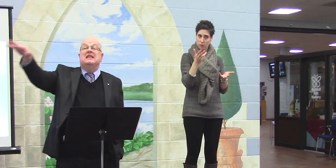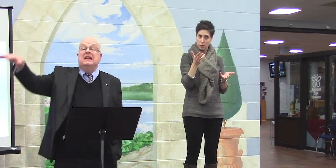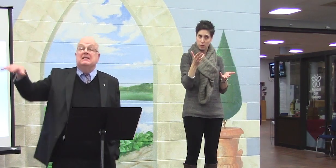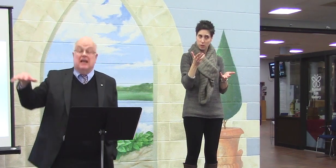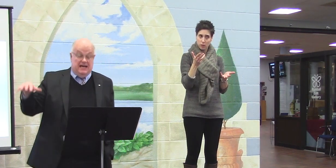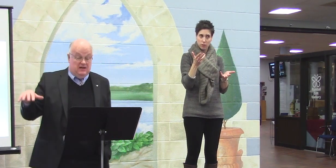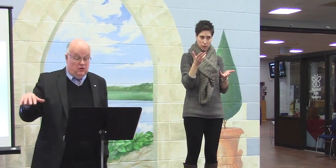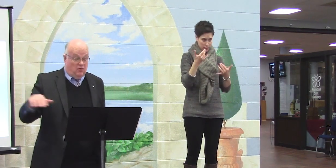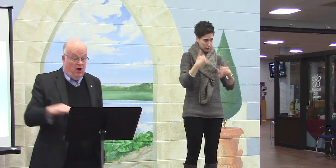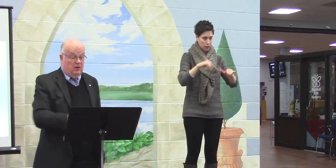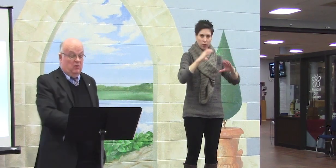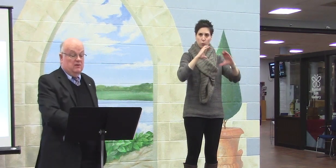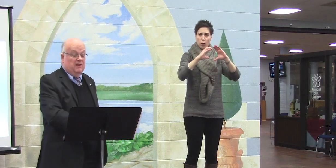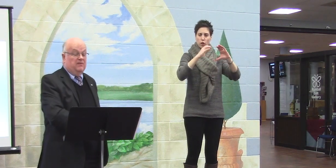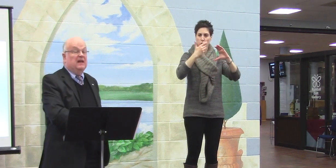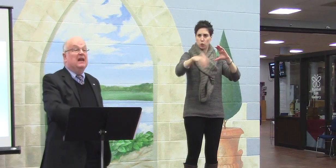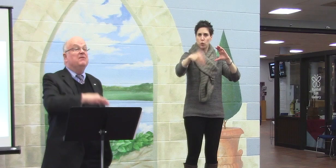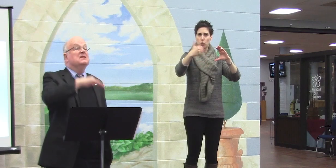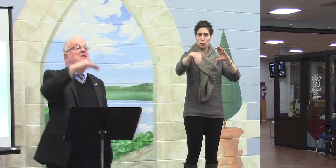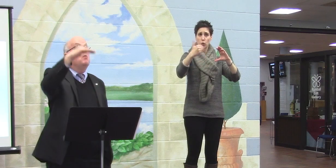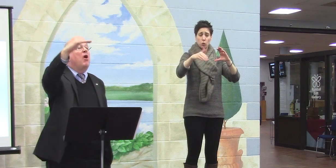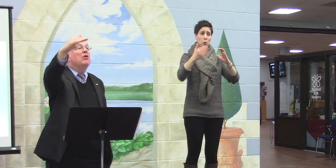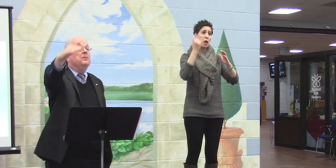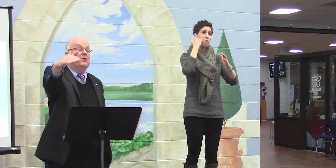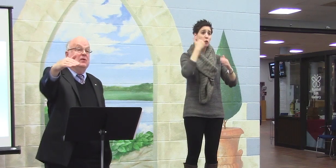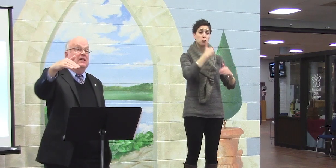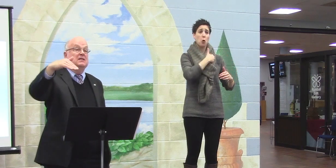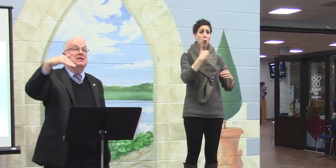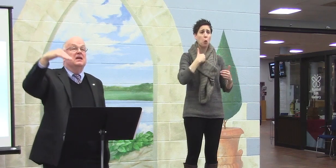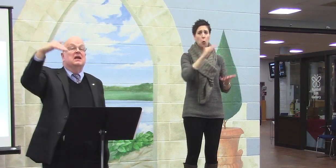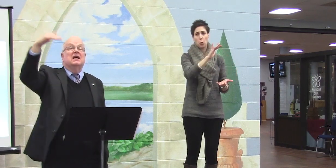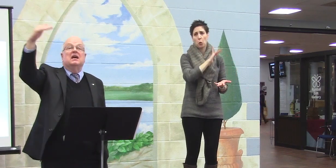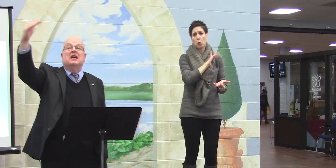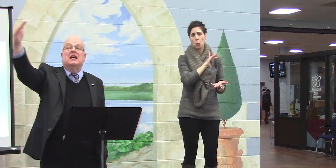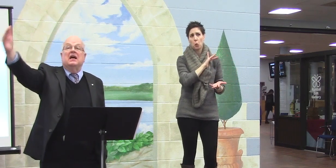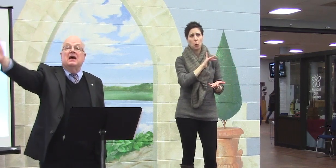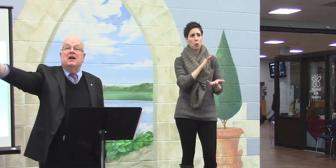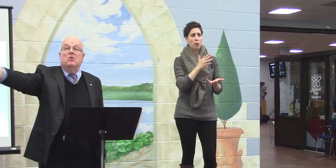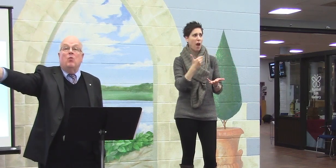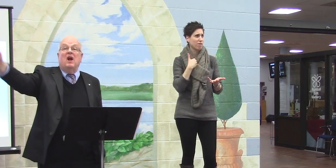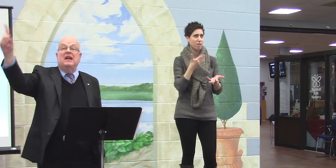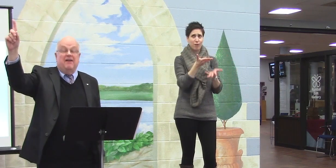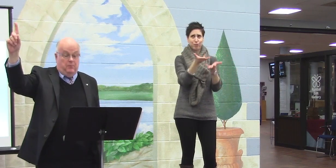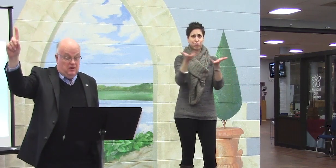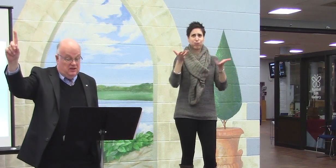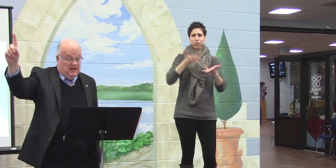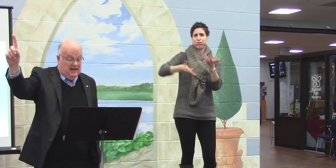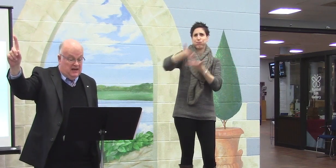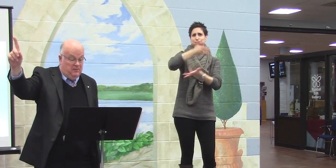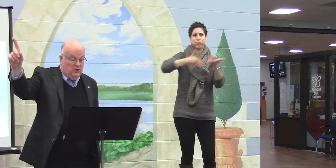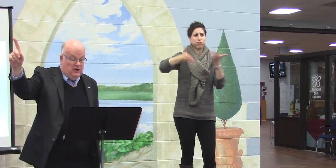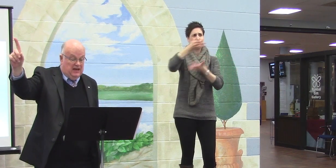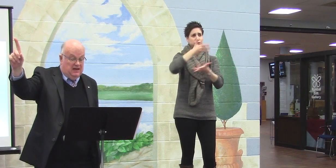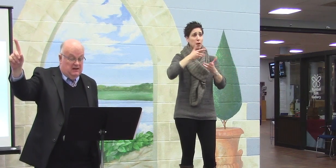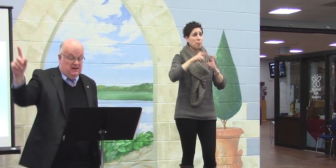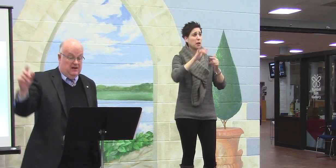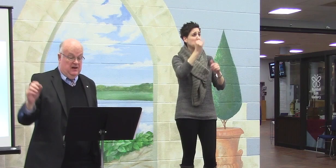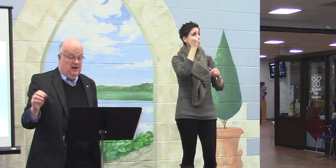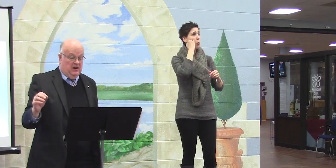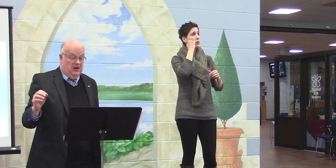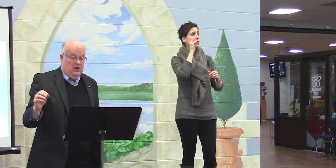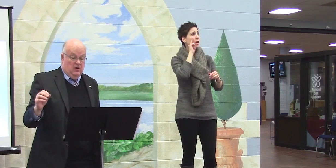in big cities like Toronto. If they live in small communities, one deaf person in a community.